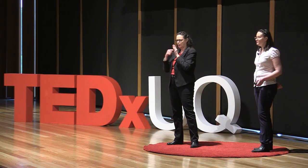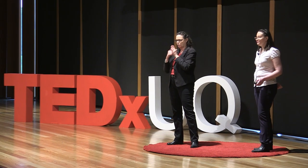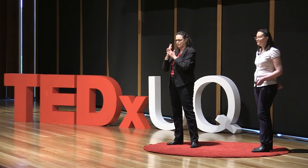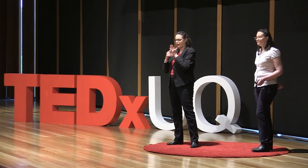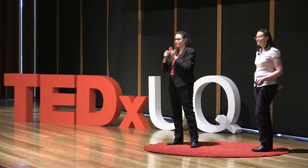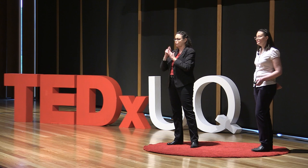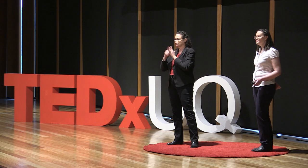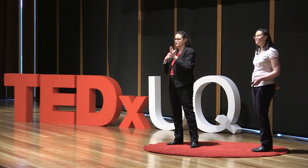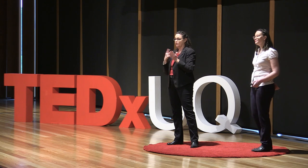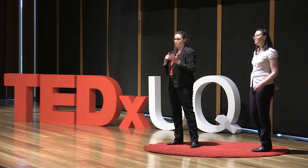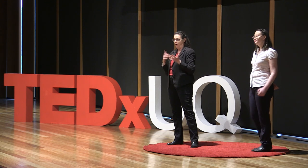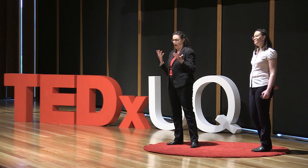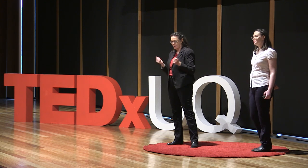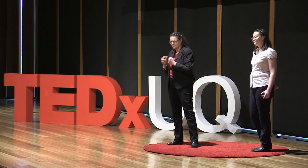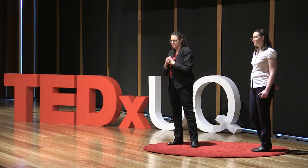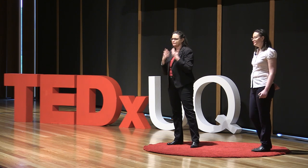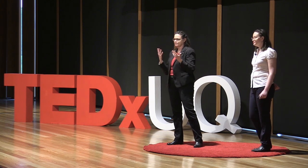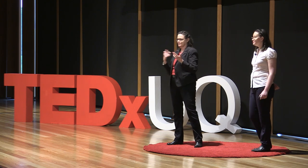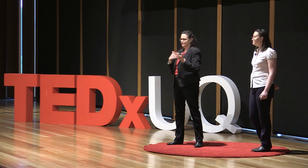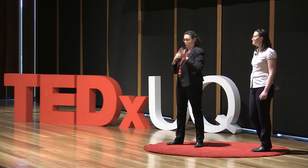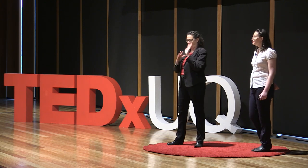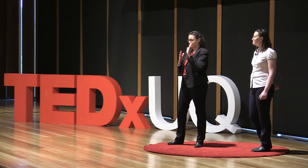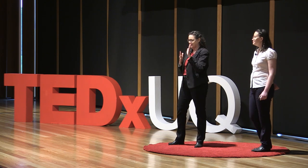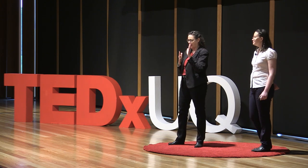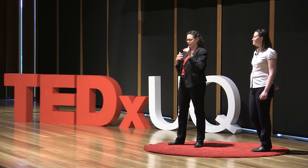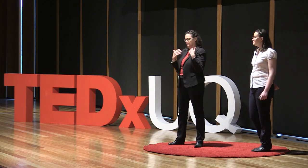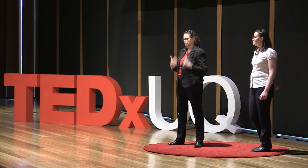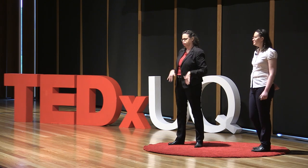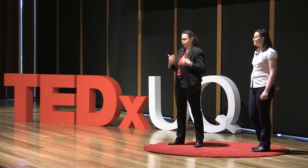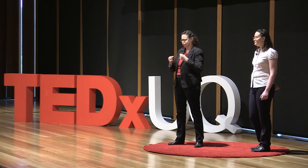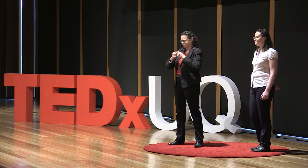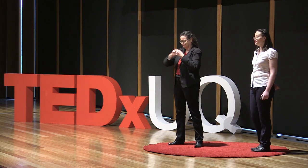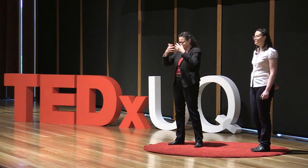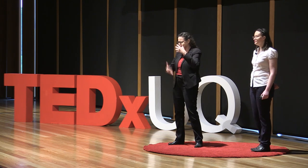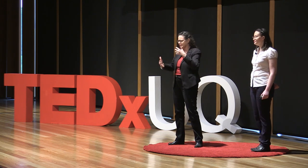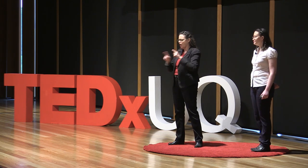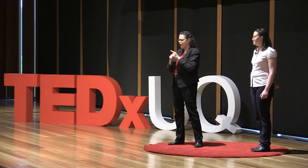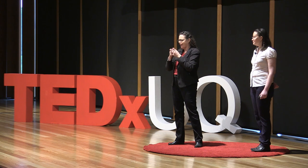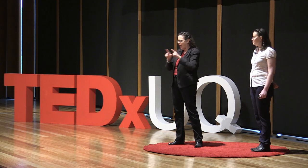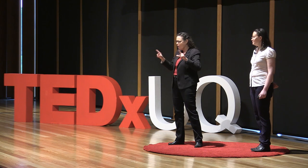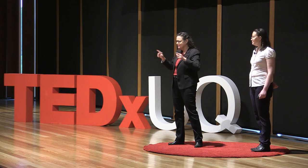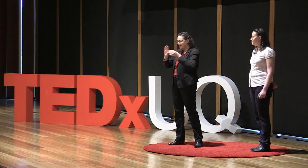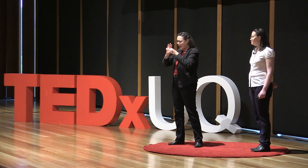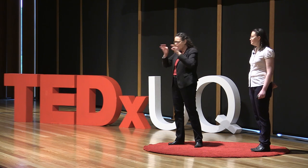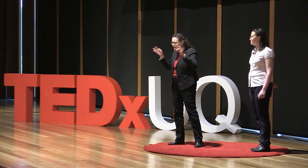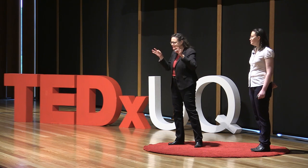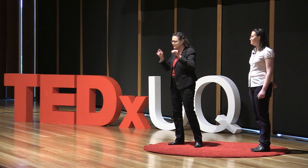Talking about those linguistics and cultural concerns, it was quite important as part of this project. Auslan is its own